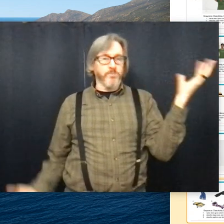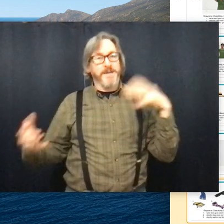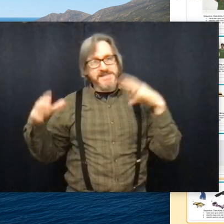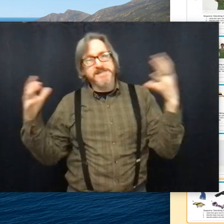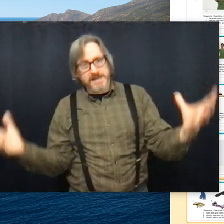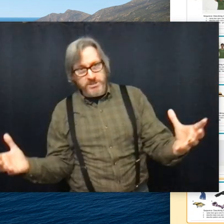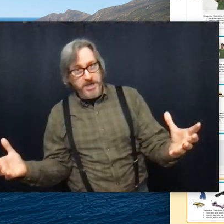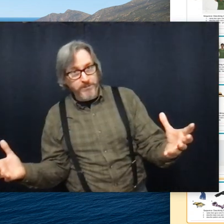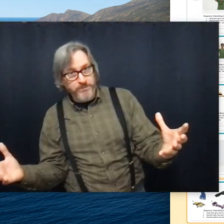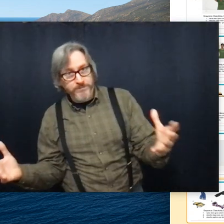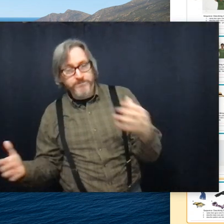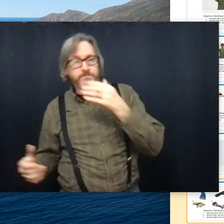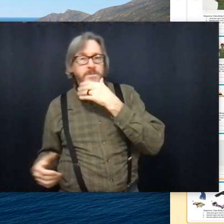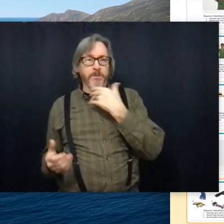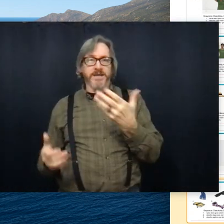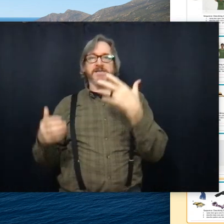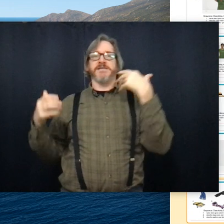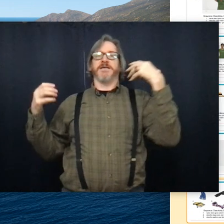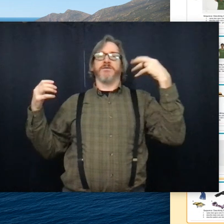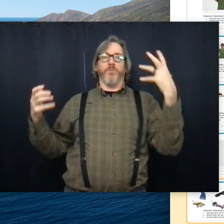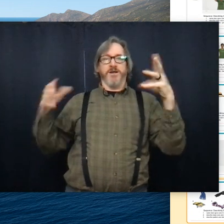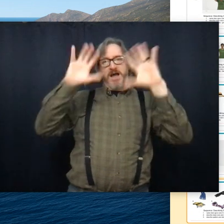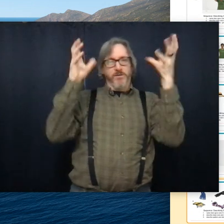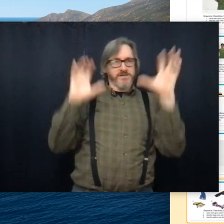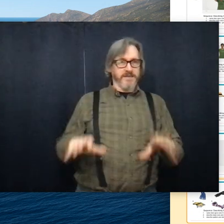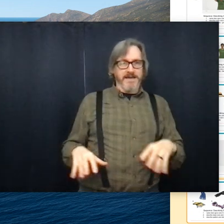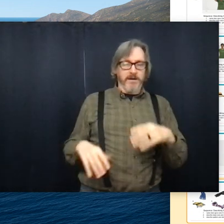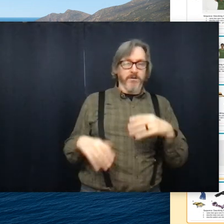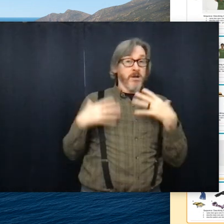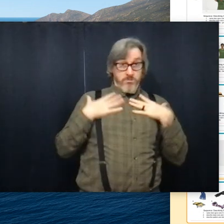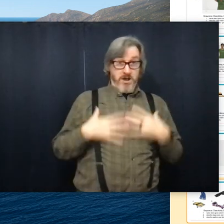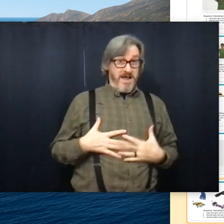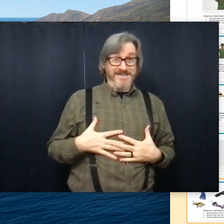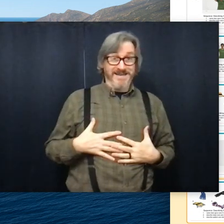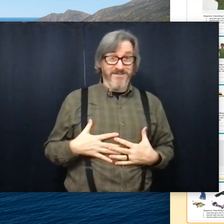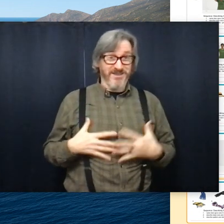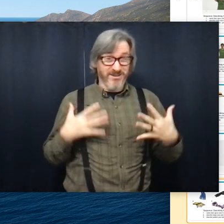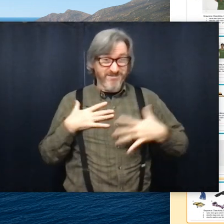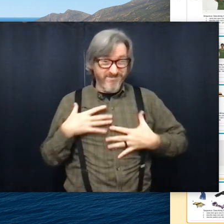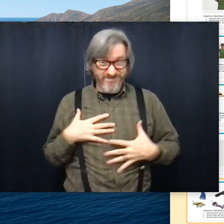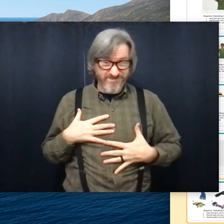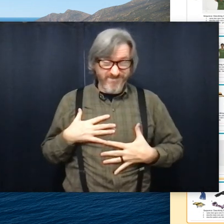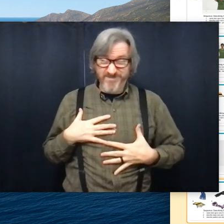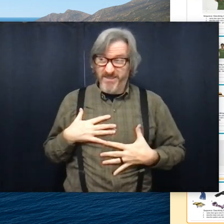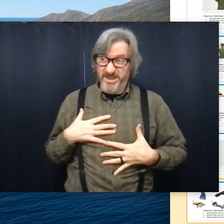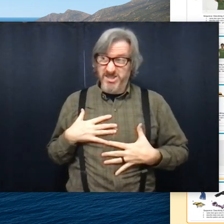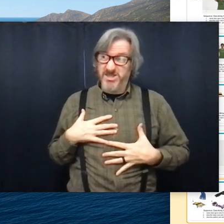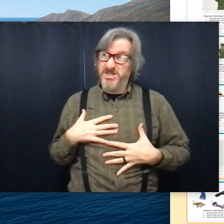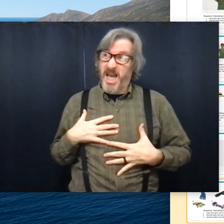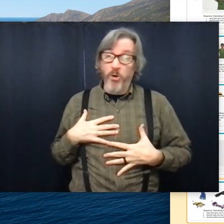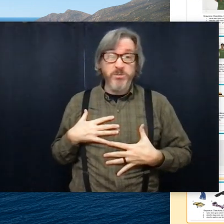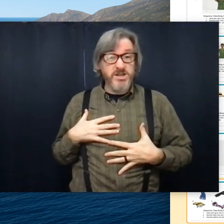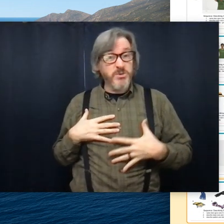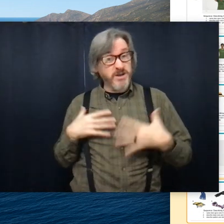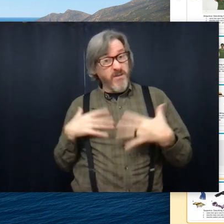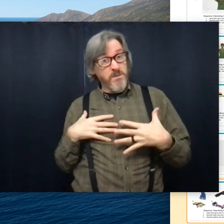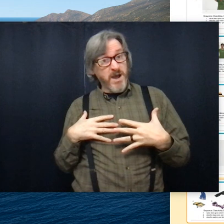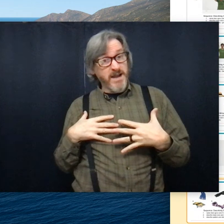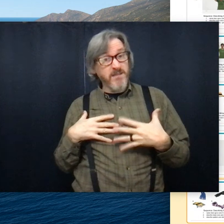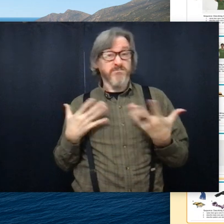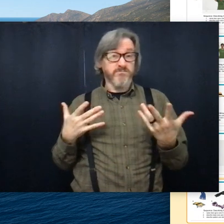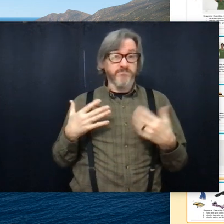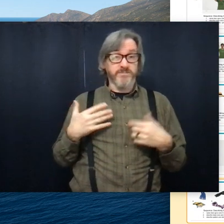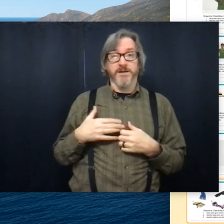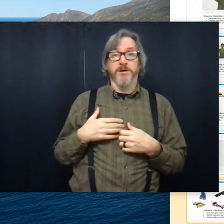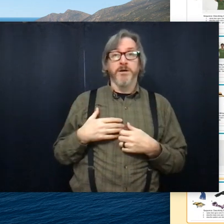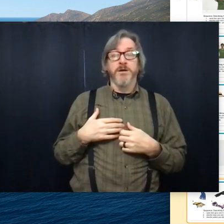base? So basic size and shape. How big is it? What, how does it lay out? Is it, you know, if it's helps to do it on the